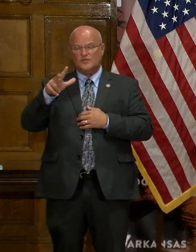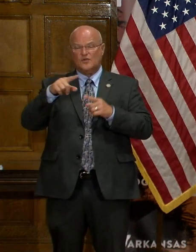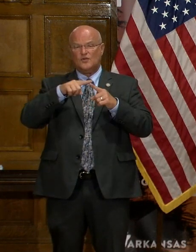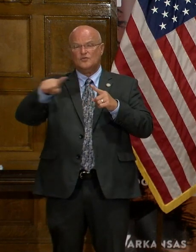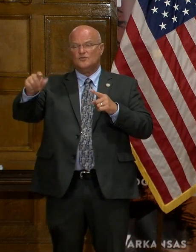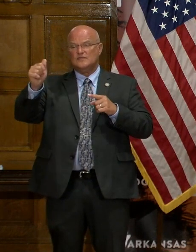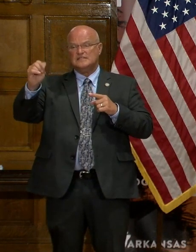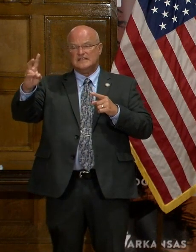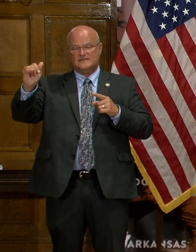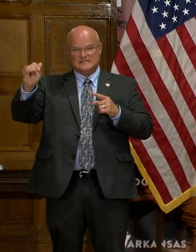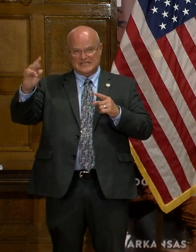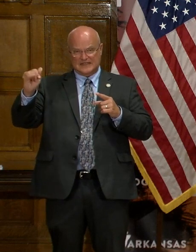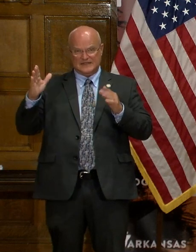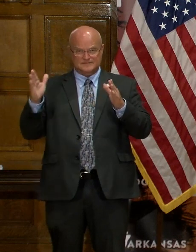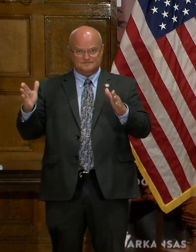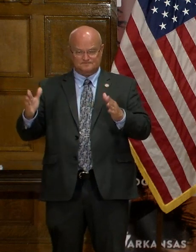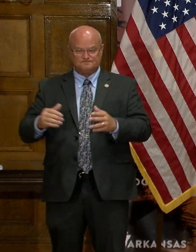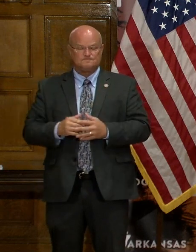through the 17th.